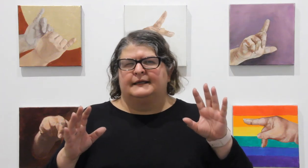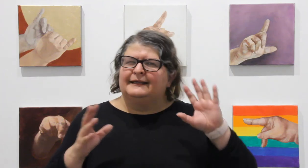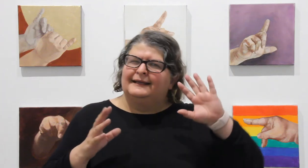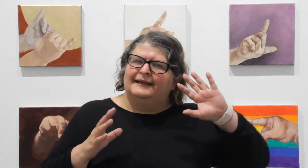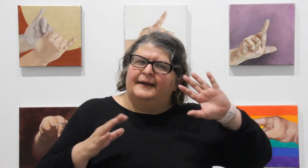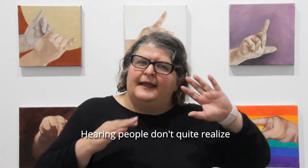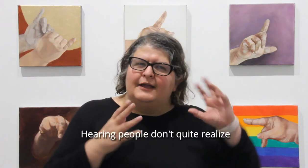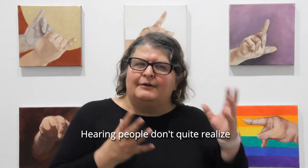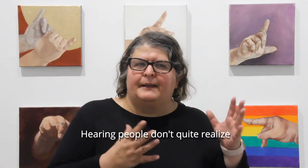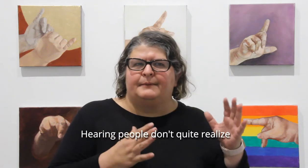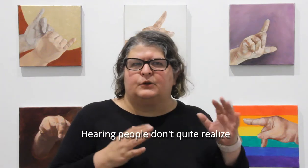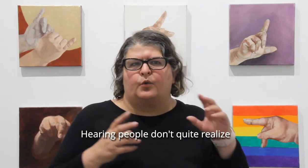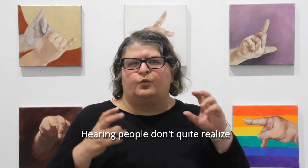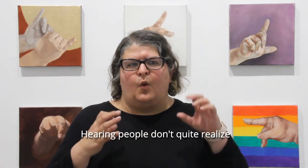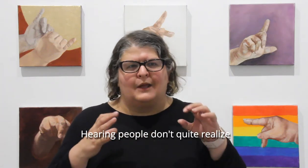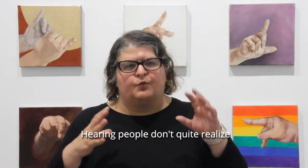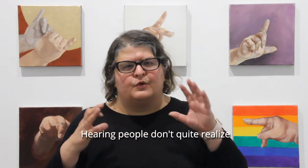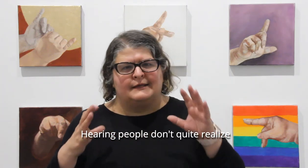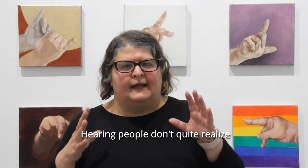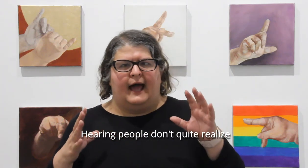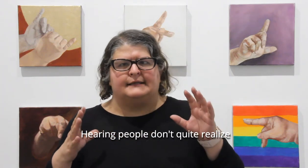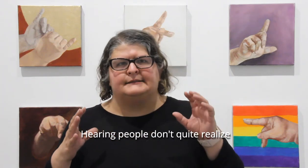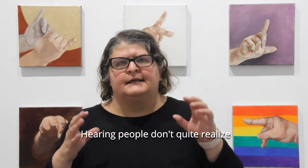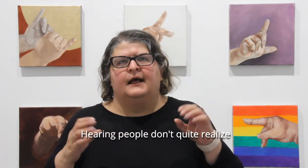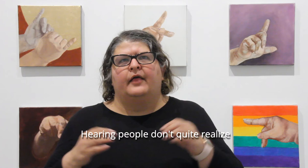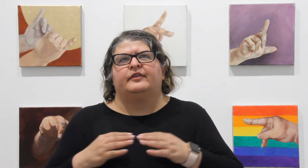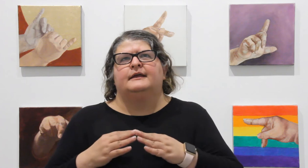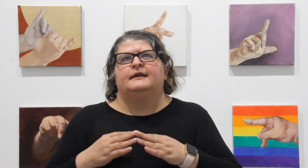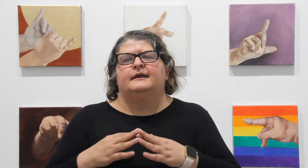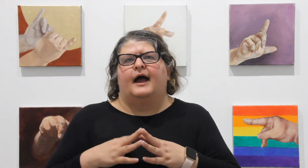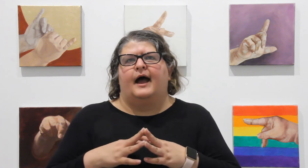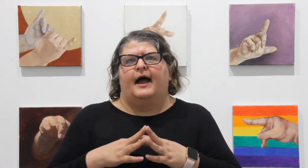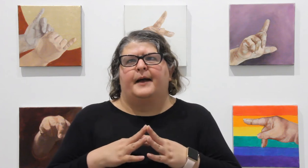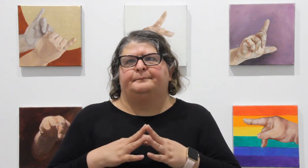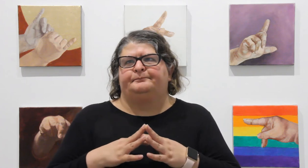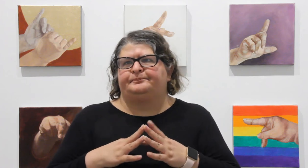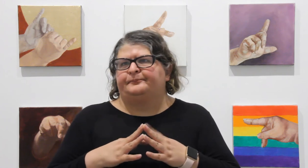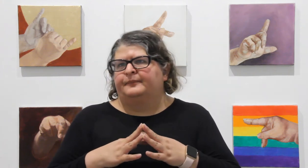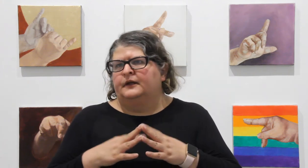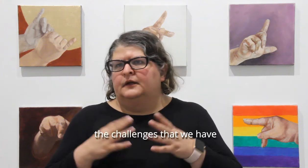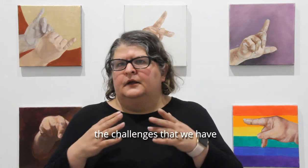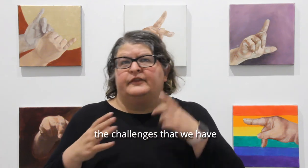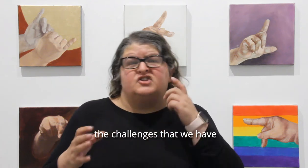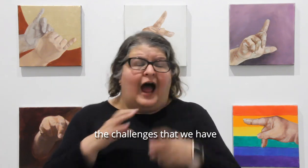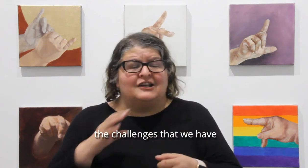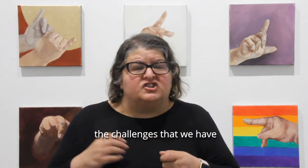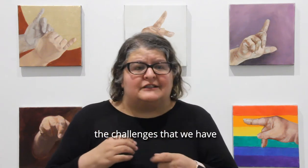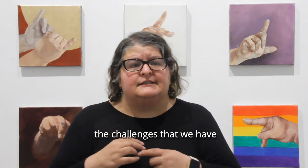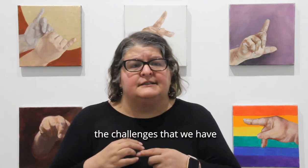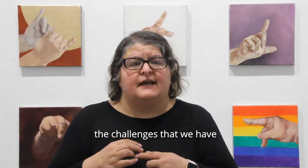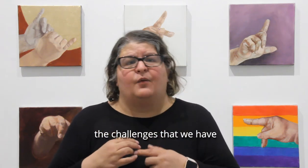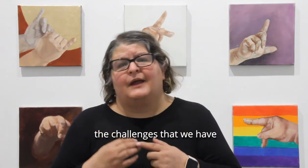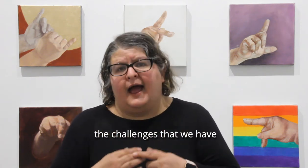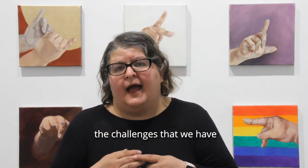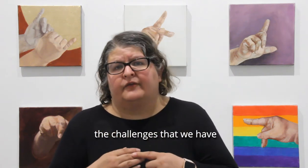the hearing people don't quite realize the, um, the challenges that we have,